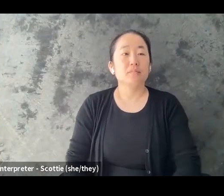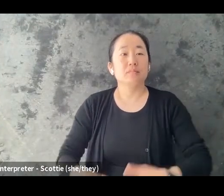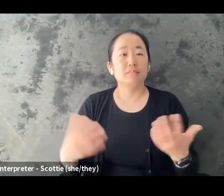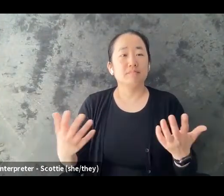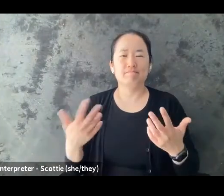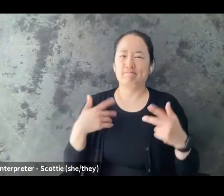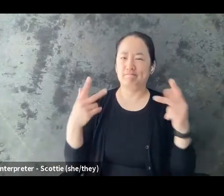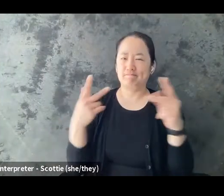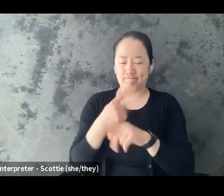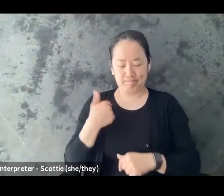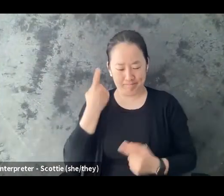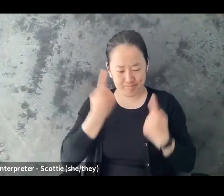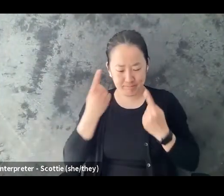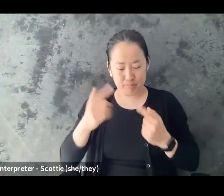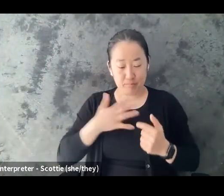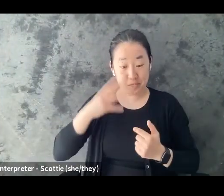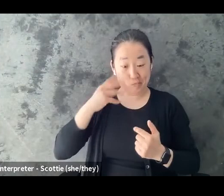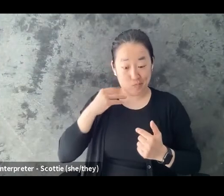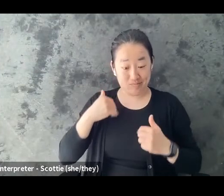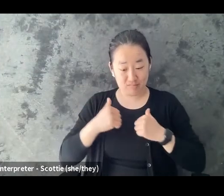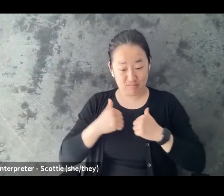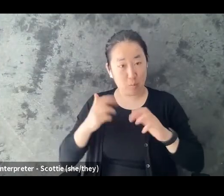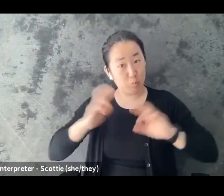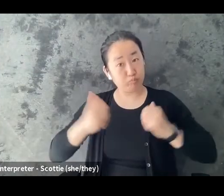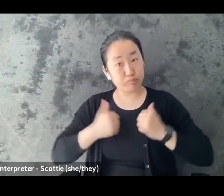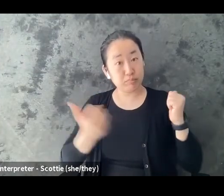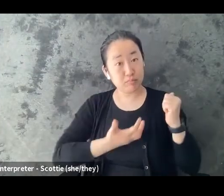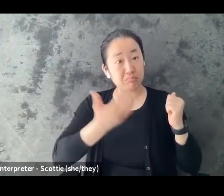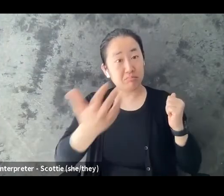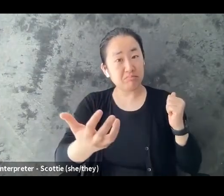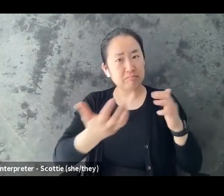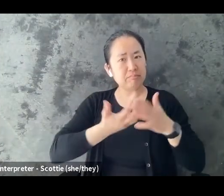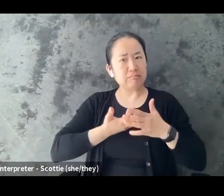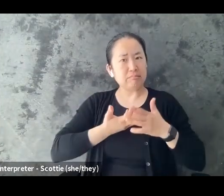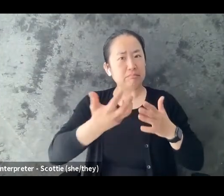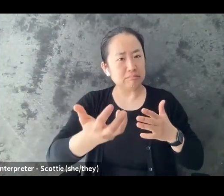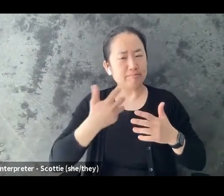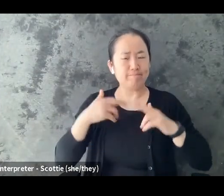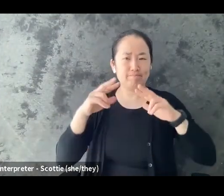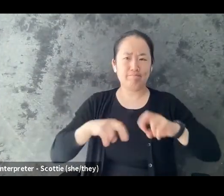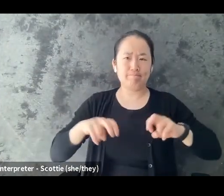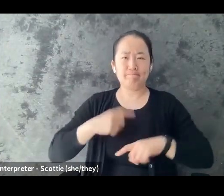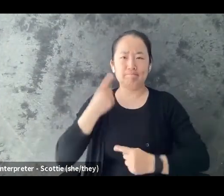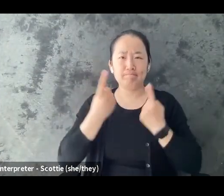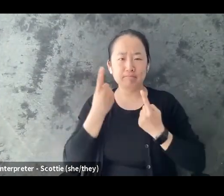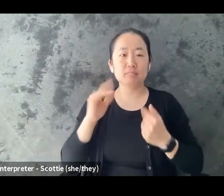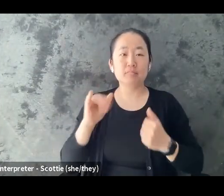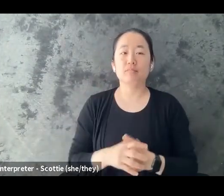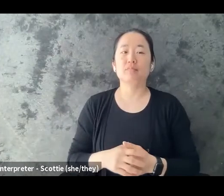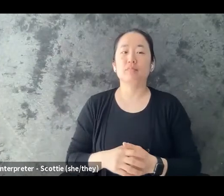information about your experiences i think one important thing to kind of cherish and hold on to is that